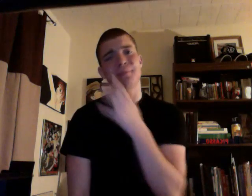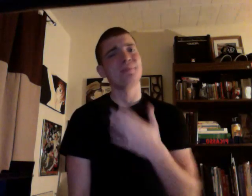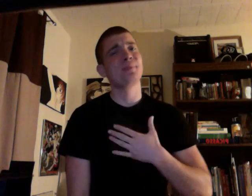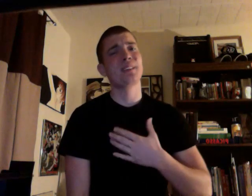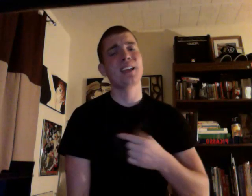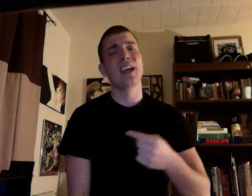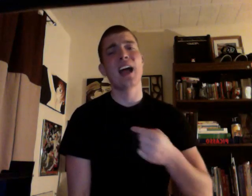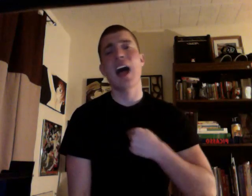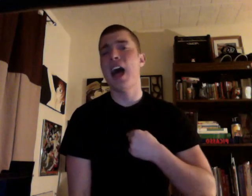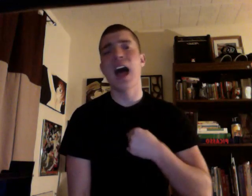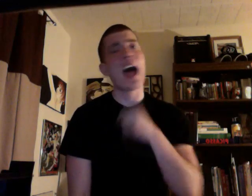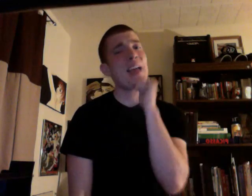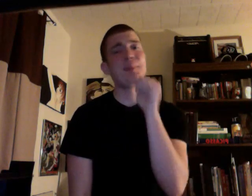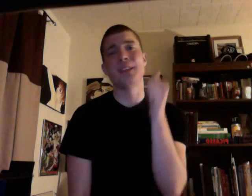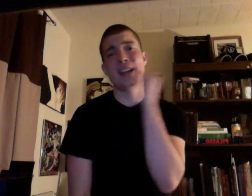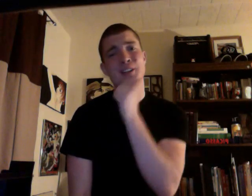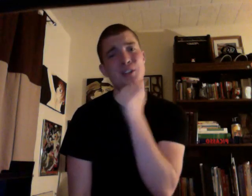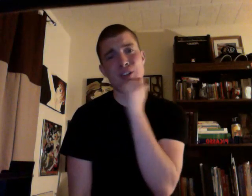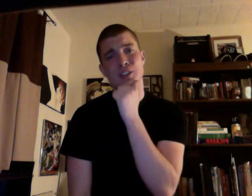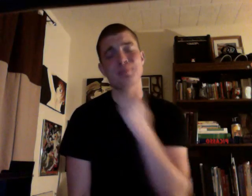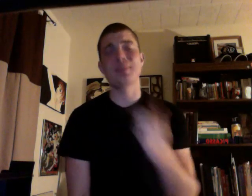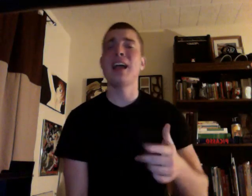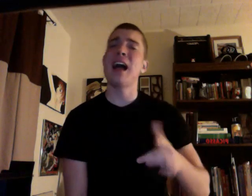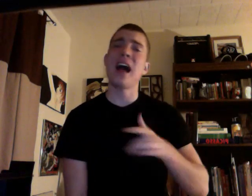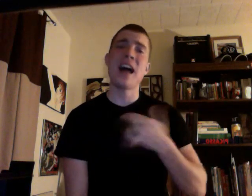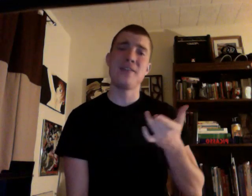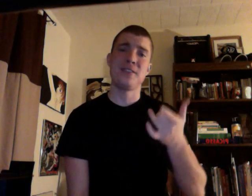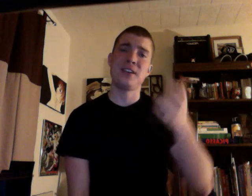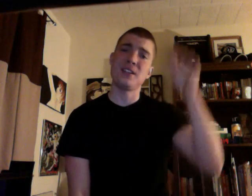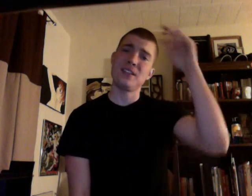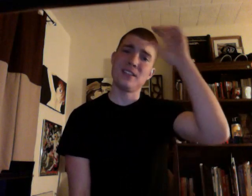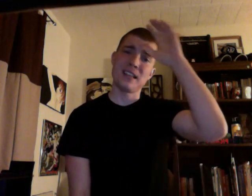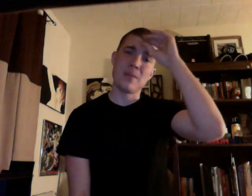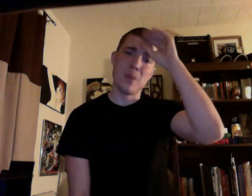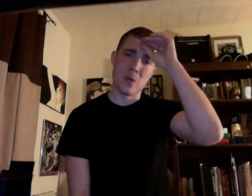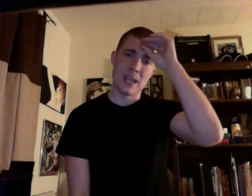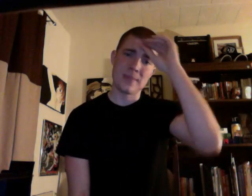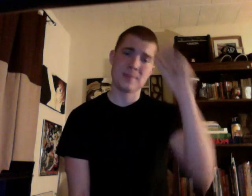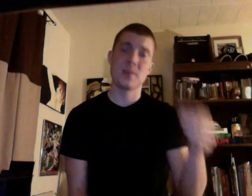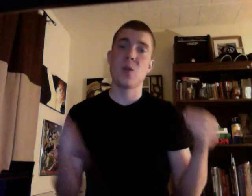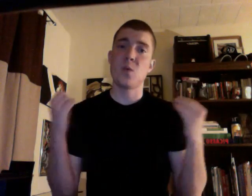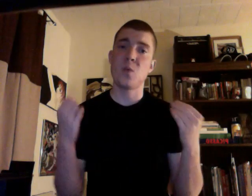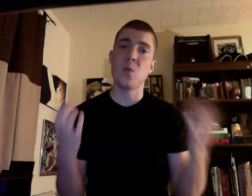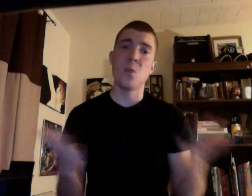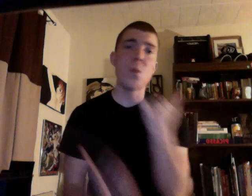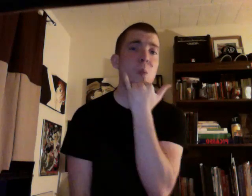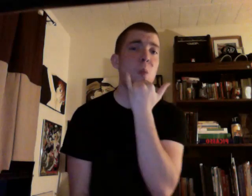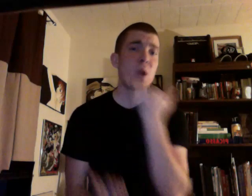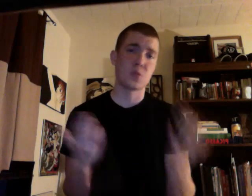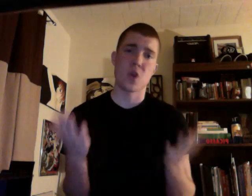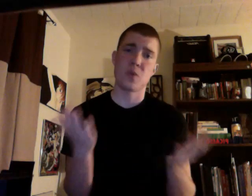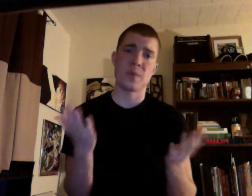Mom, I am not a girl. I feel like a boy. What's wrong with me?